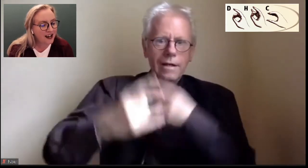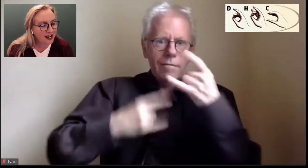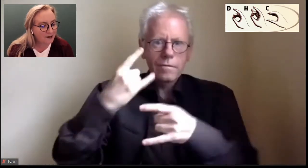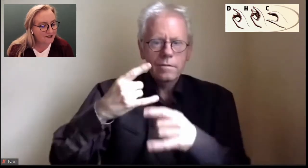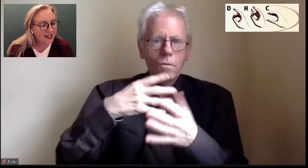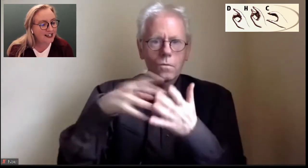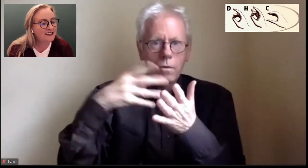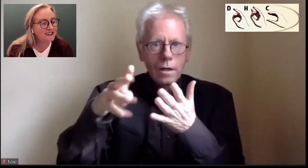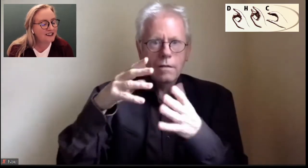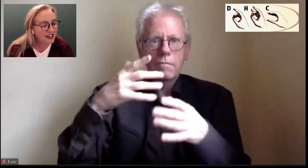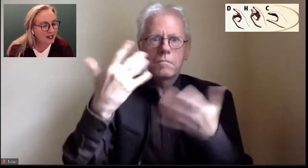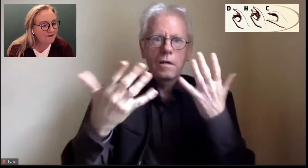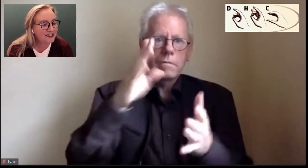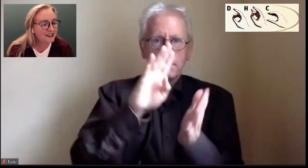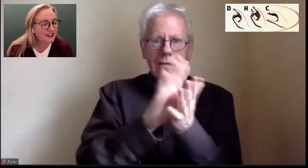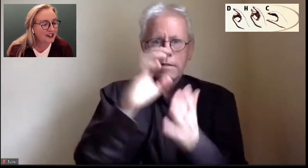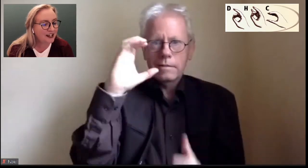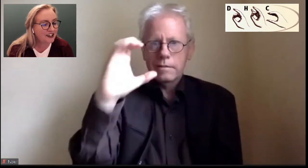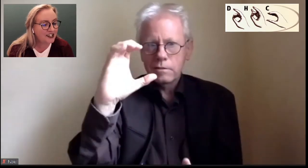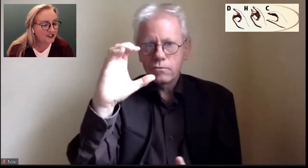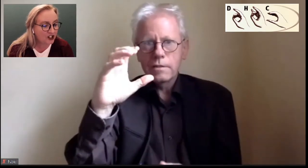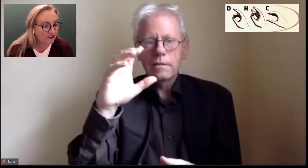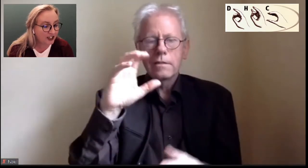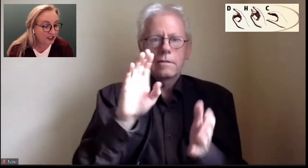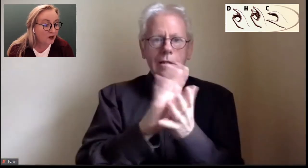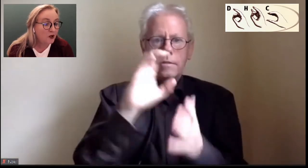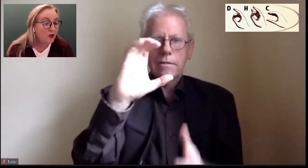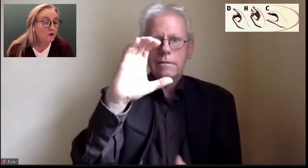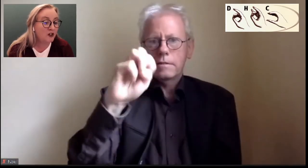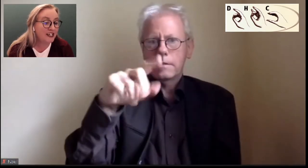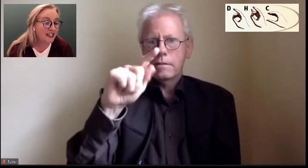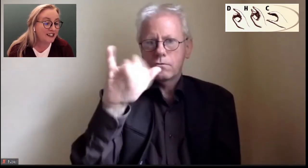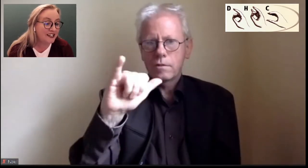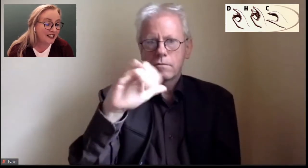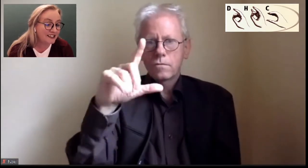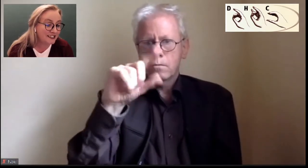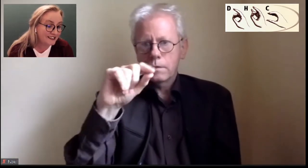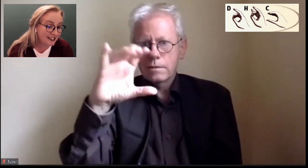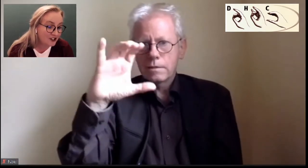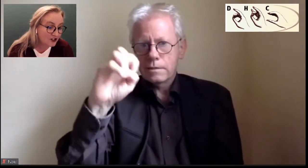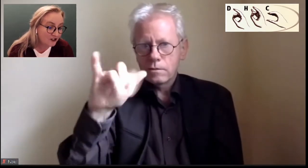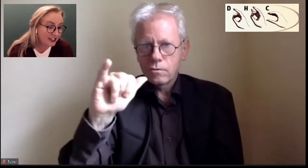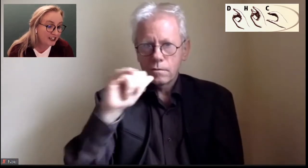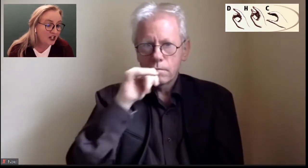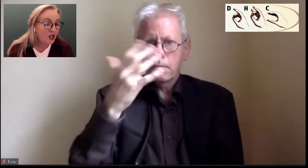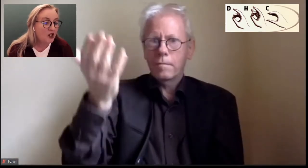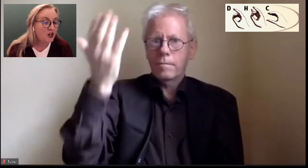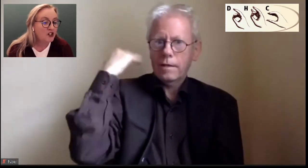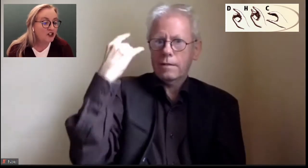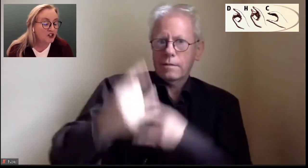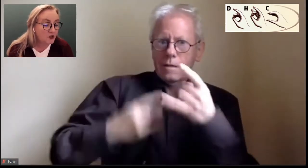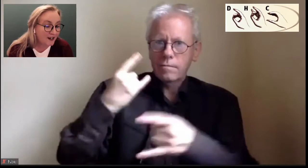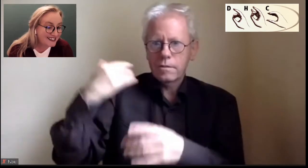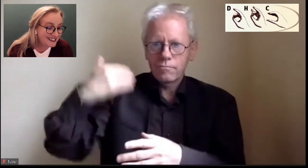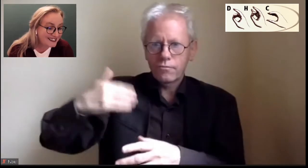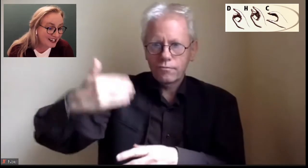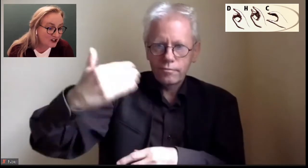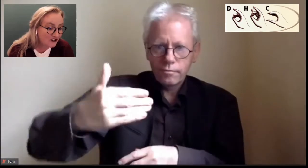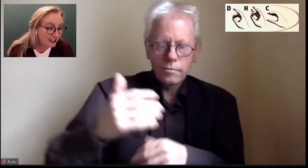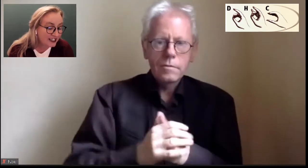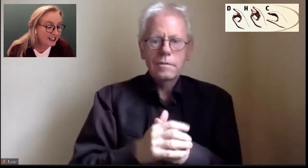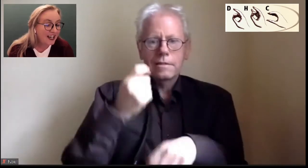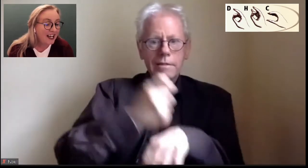remember the times. And it's the times that are historical, looking at 19th century, the